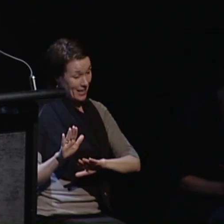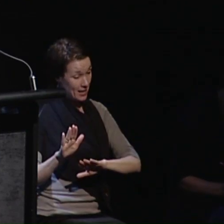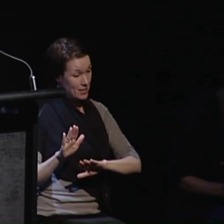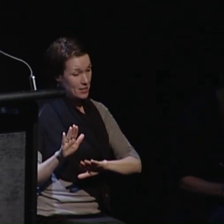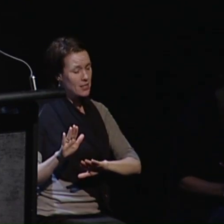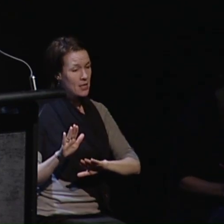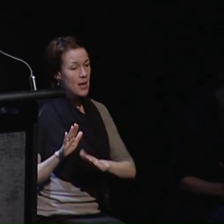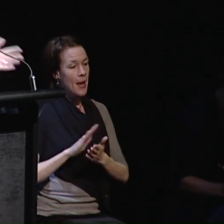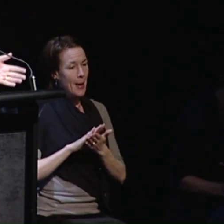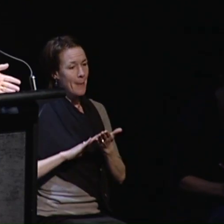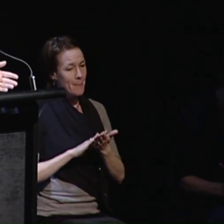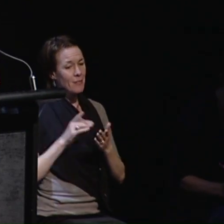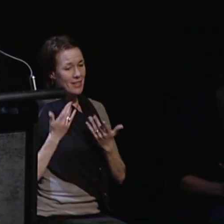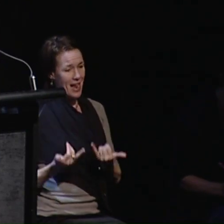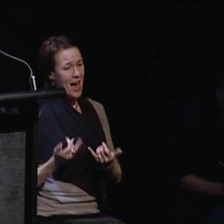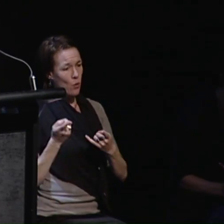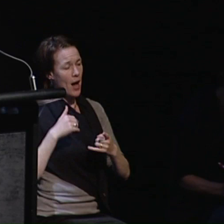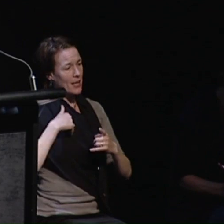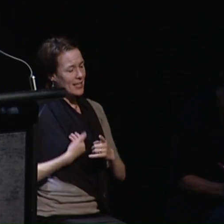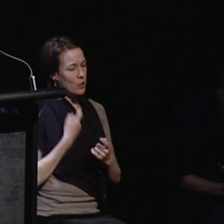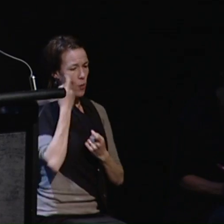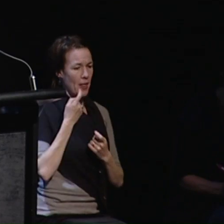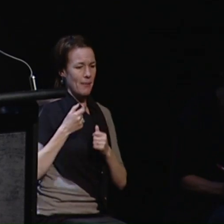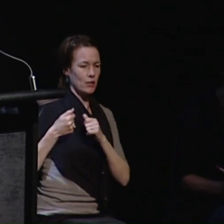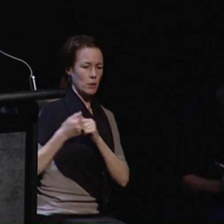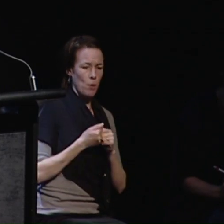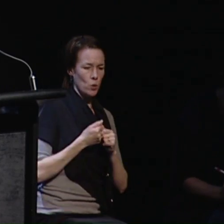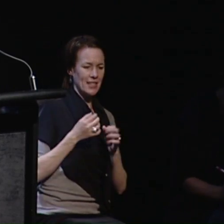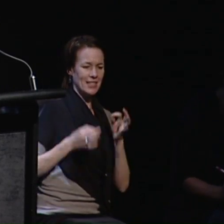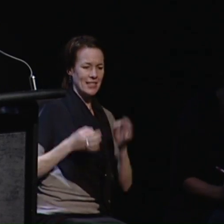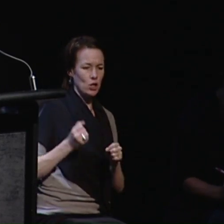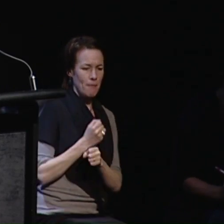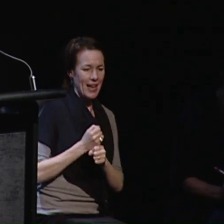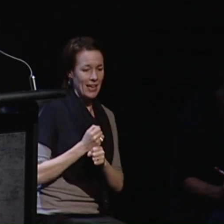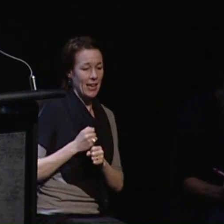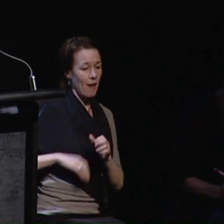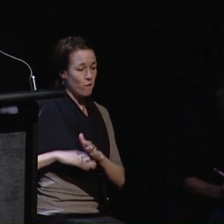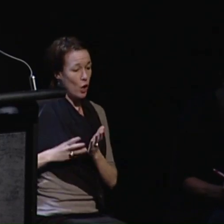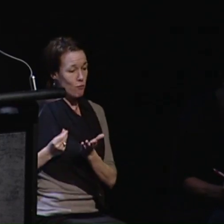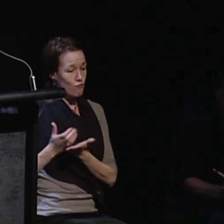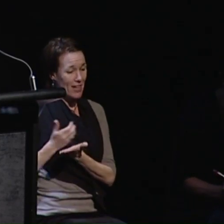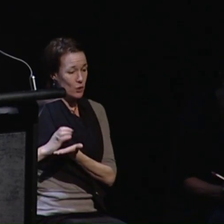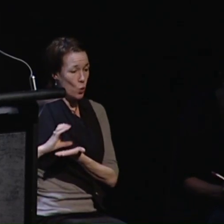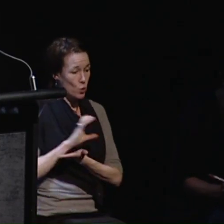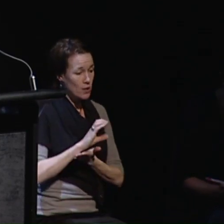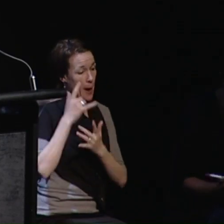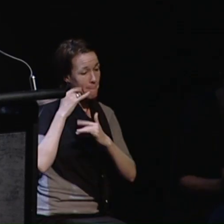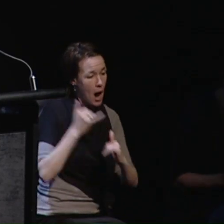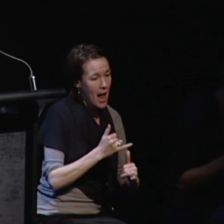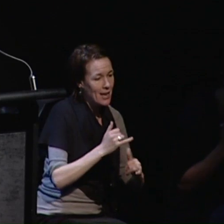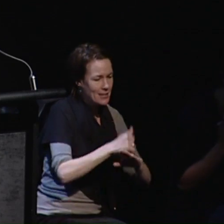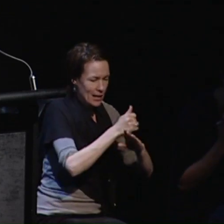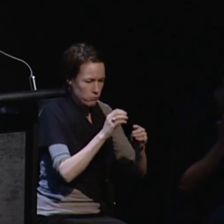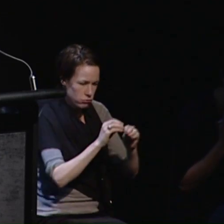supported decision making as a strategy fully resourced piloted and evaluated into the innovative approaches that are being